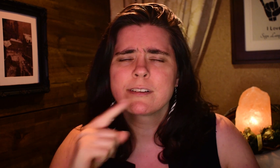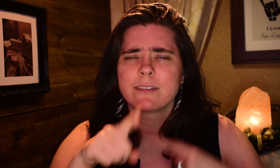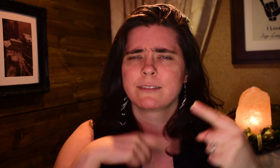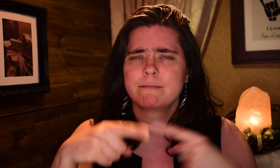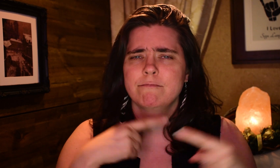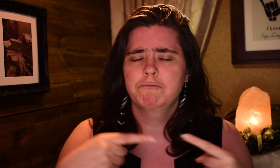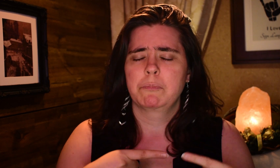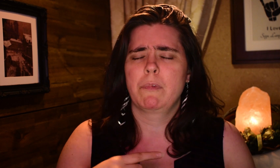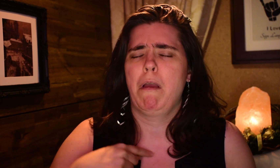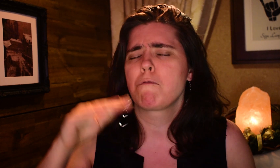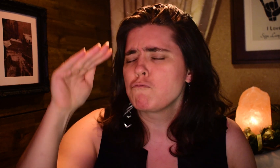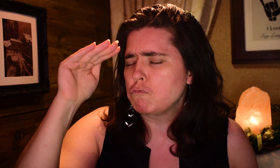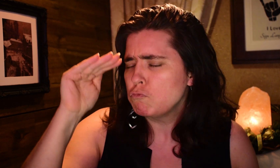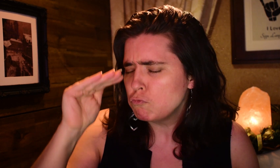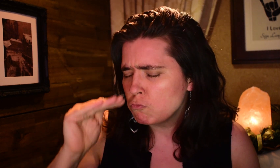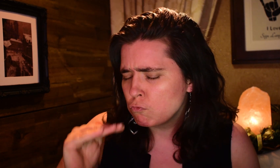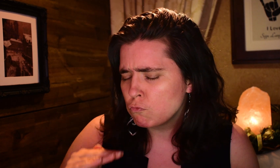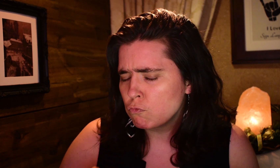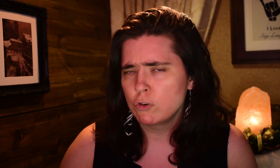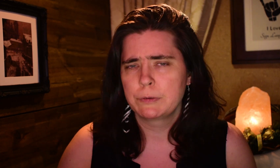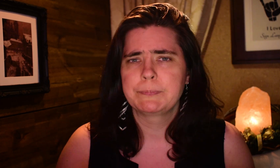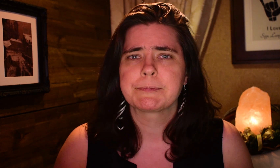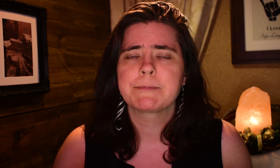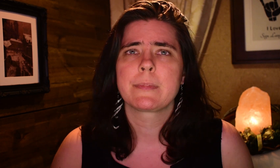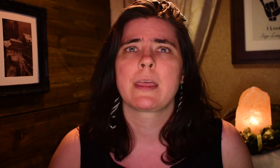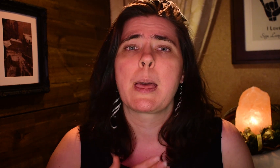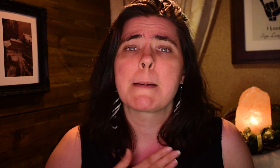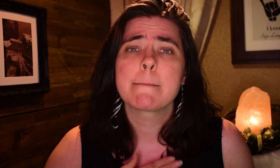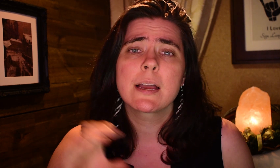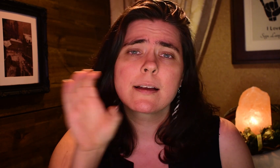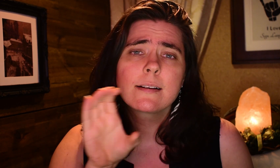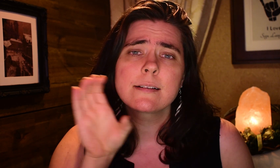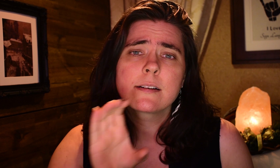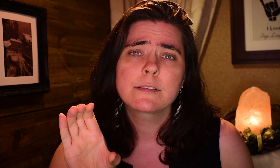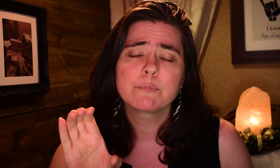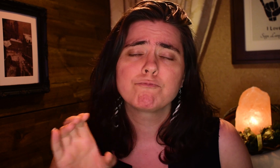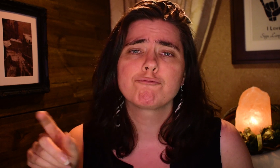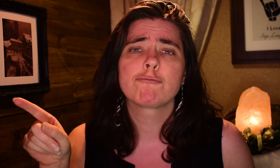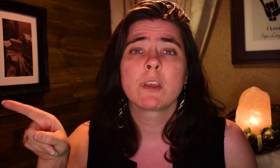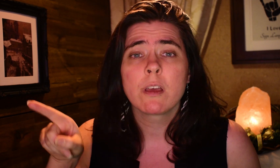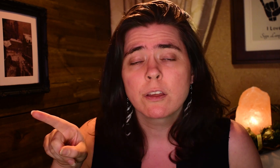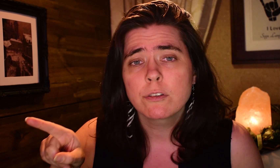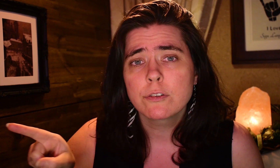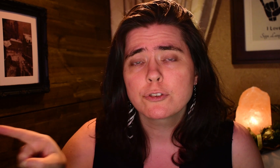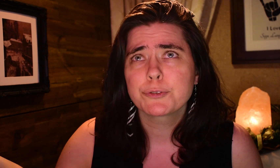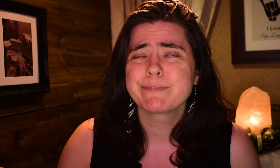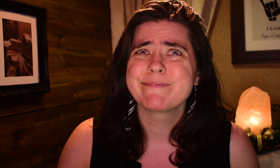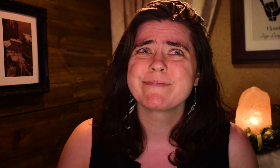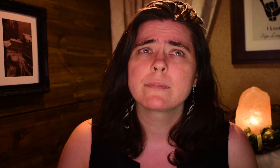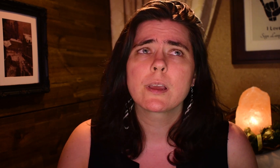my first signs when I was very young. My cousin, she